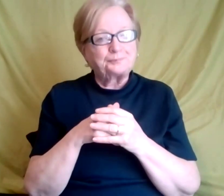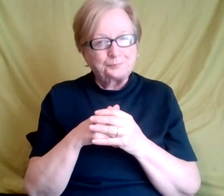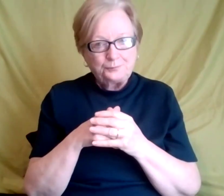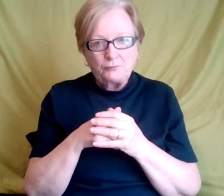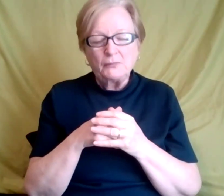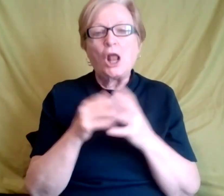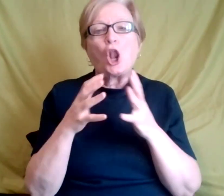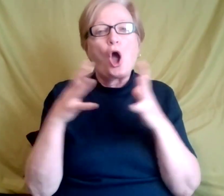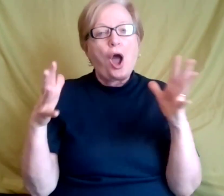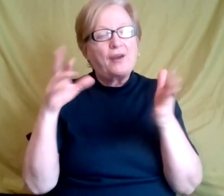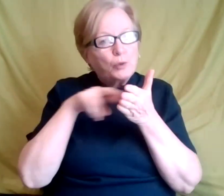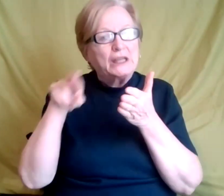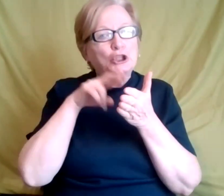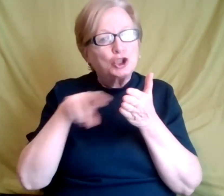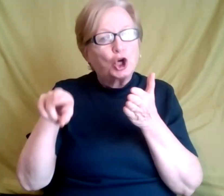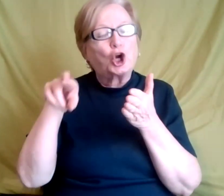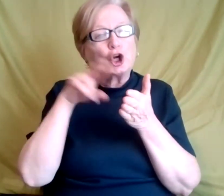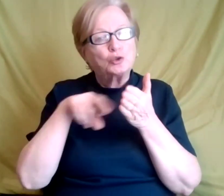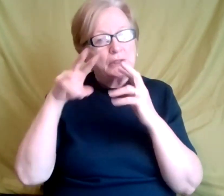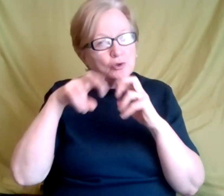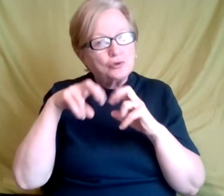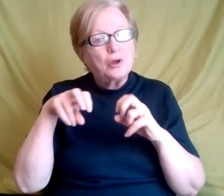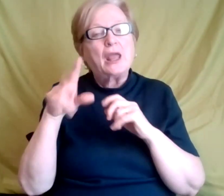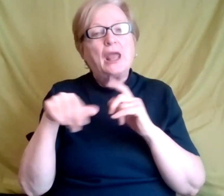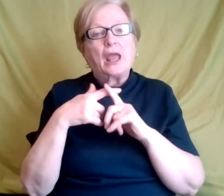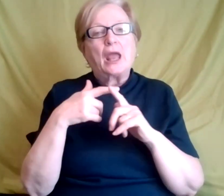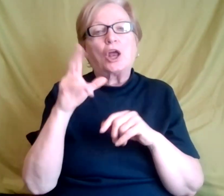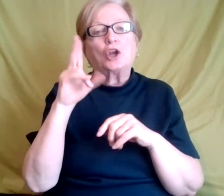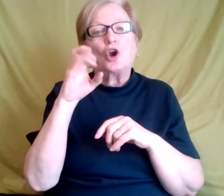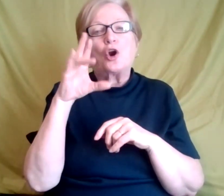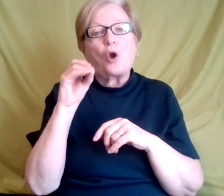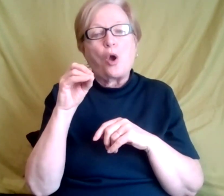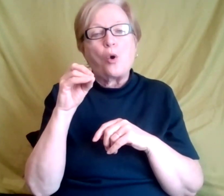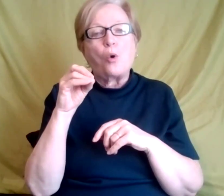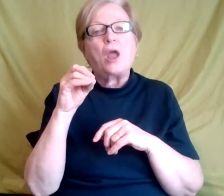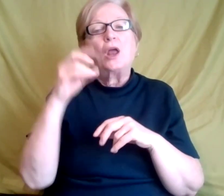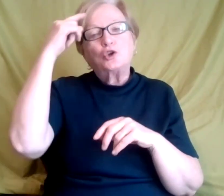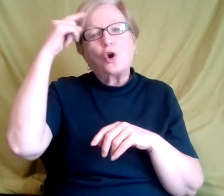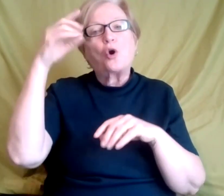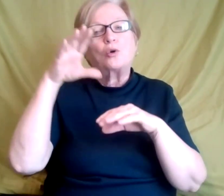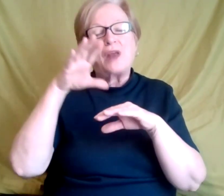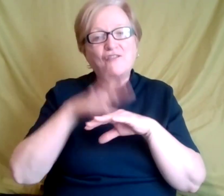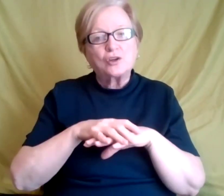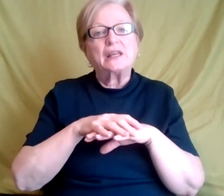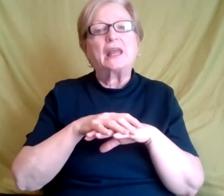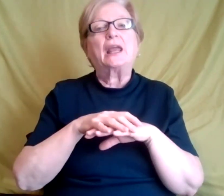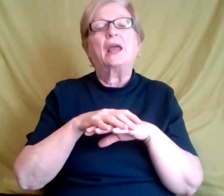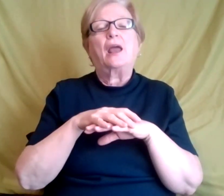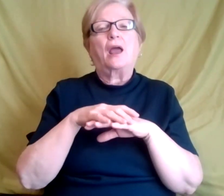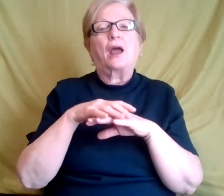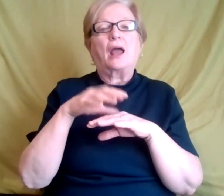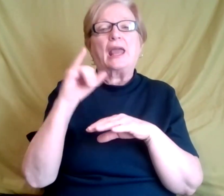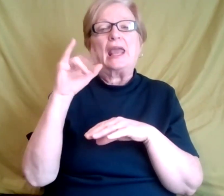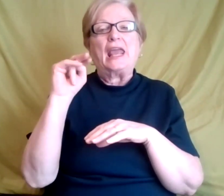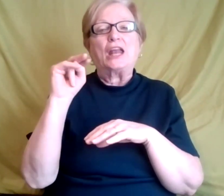research and it's called the Neurodiversity Inclusion Institute. And, um, hold